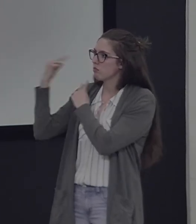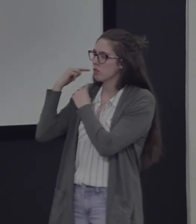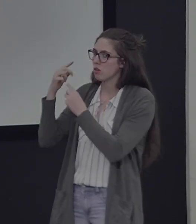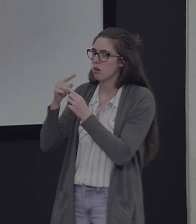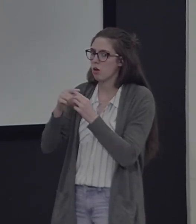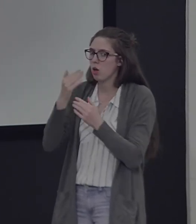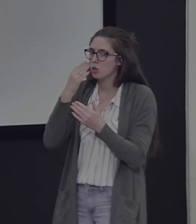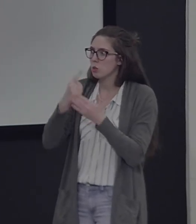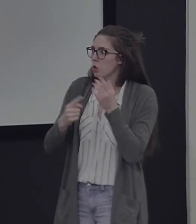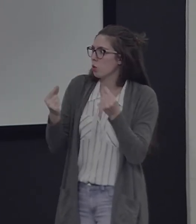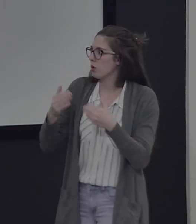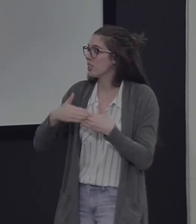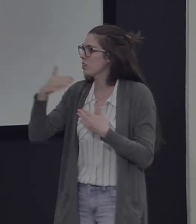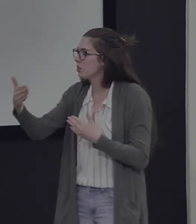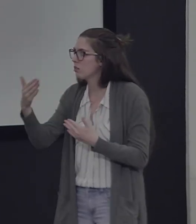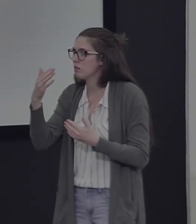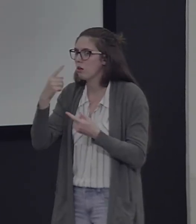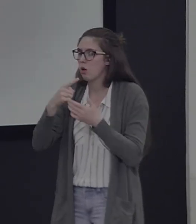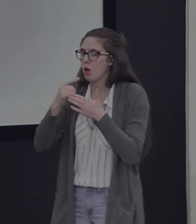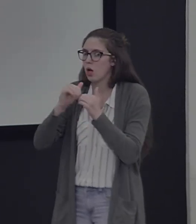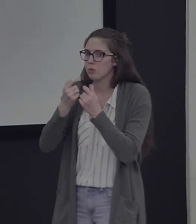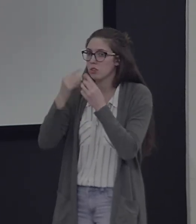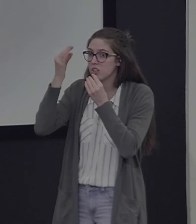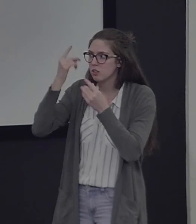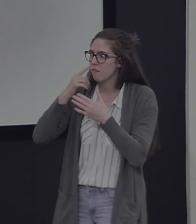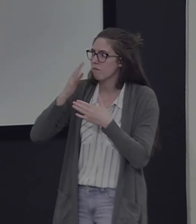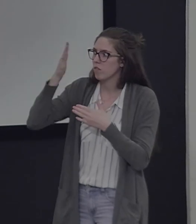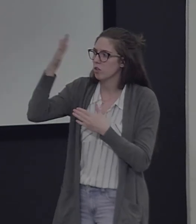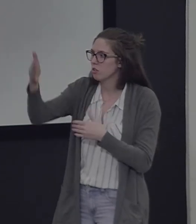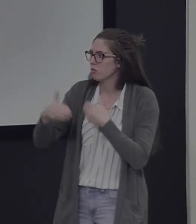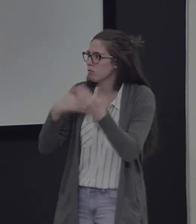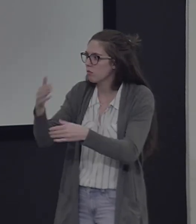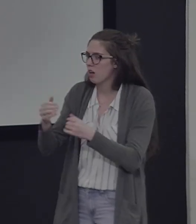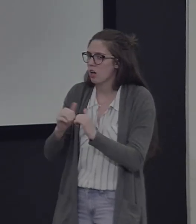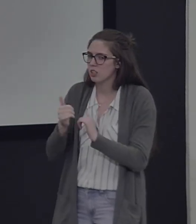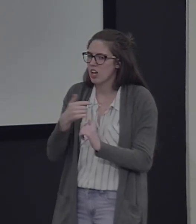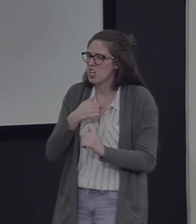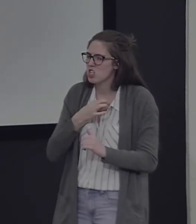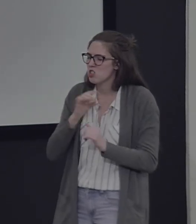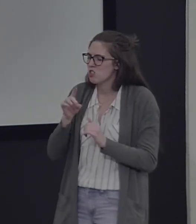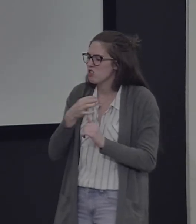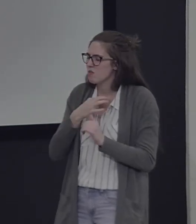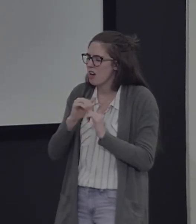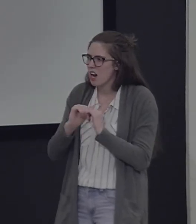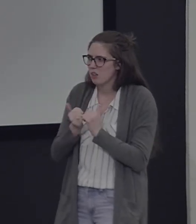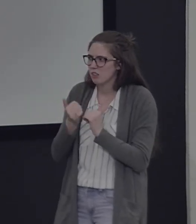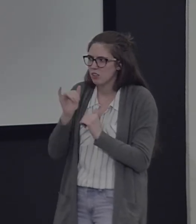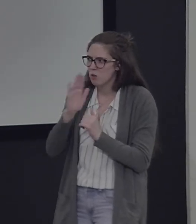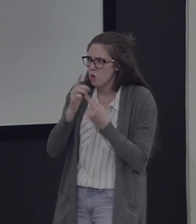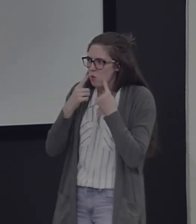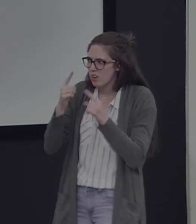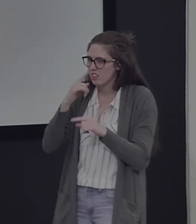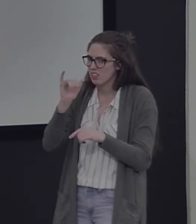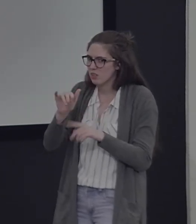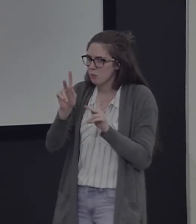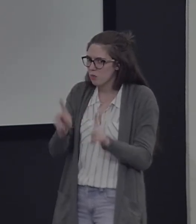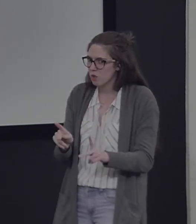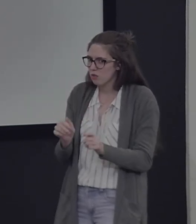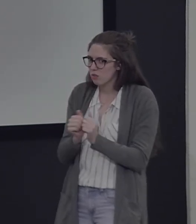retrieve from, would they know what to do next? How would they think about developing